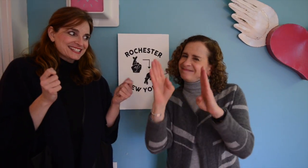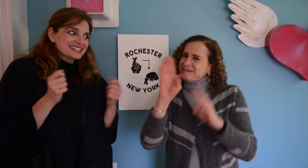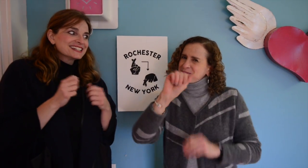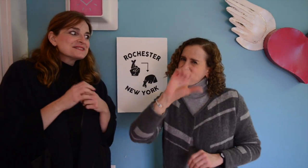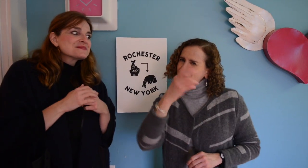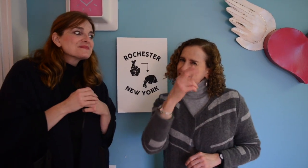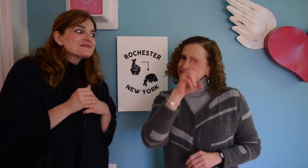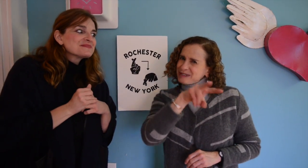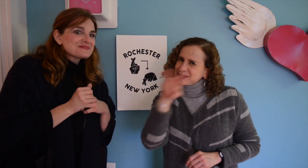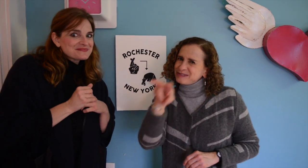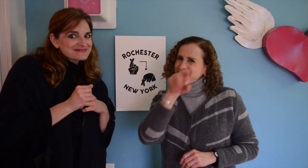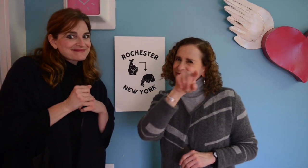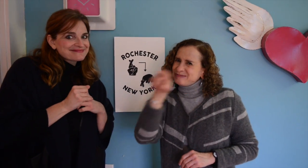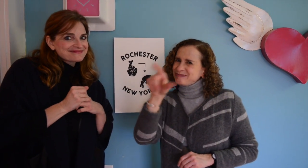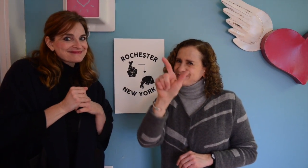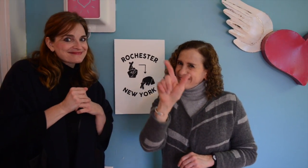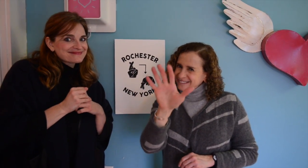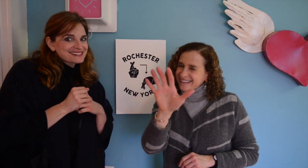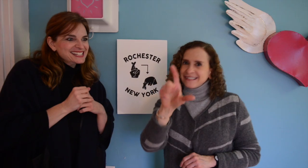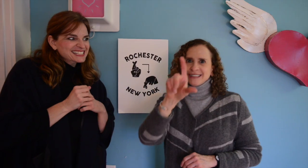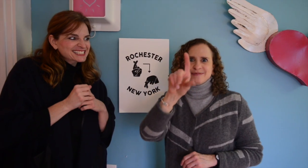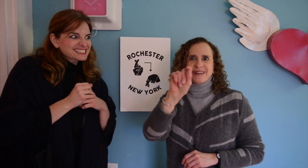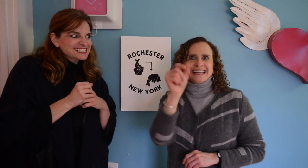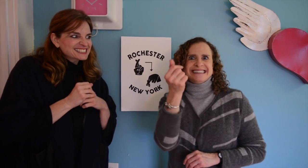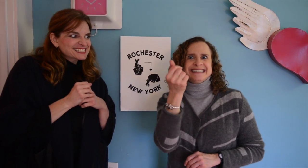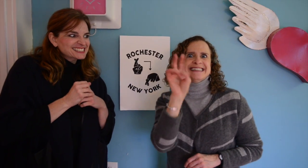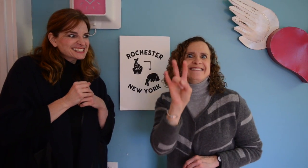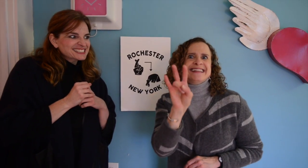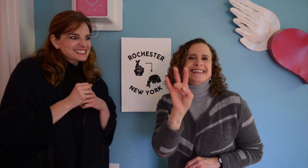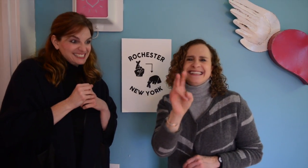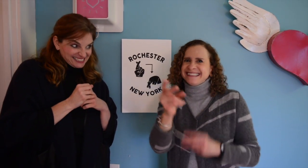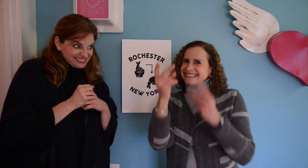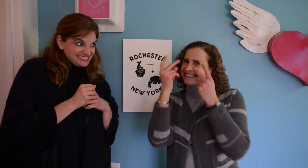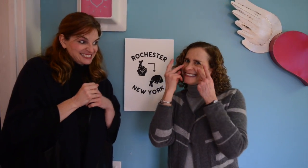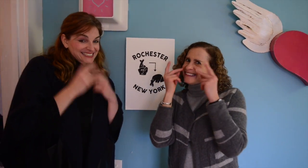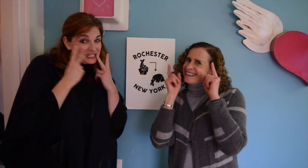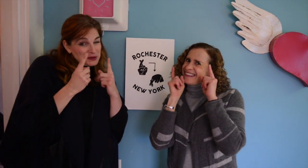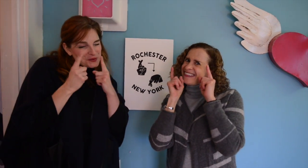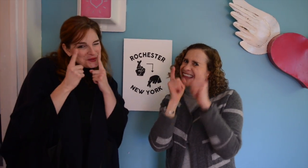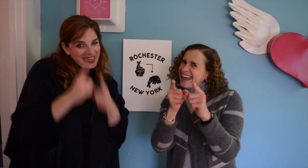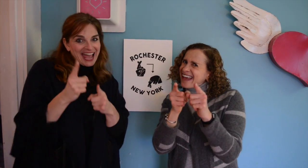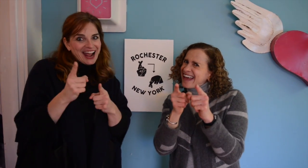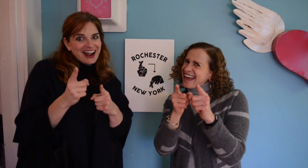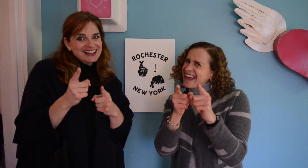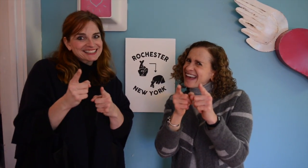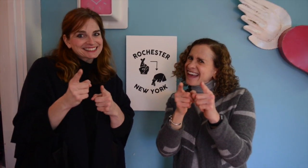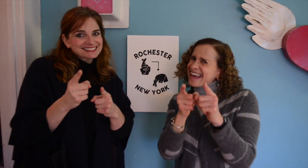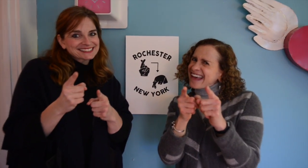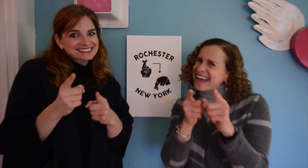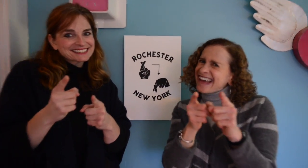they'll come home. Why keep their tails behind them? Then if she took her little...